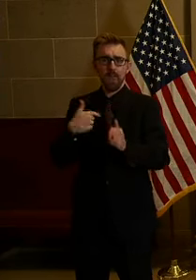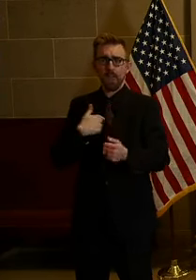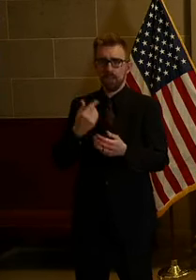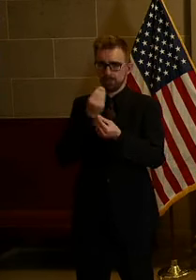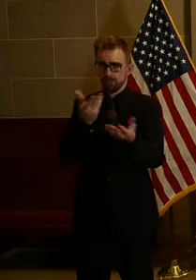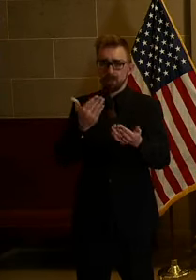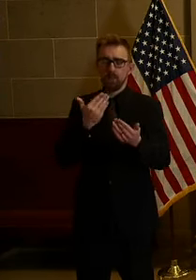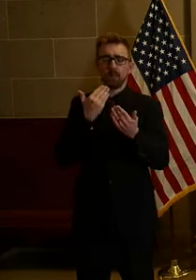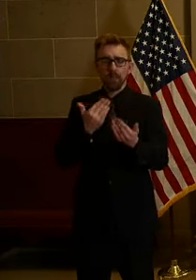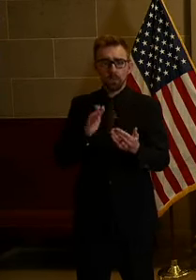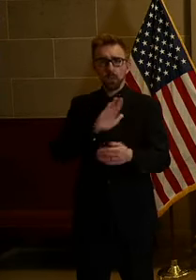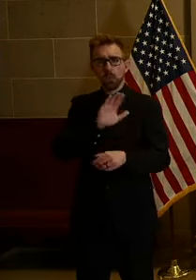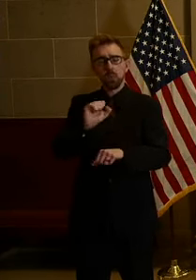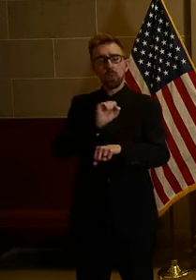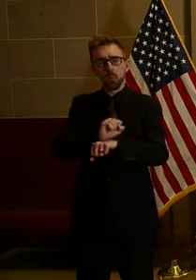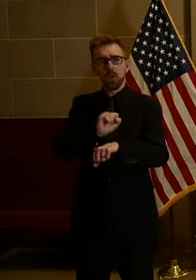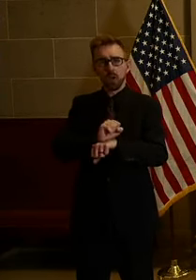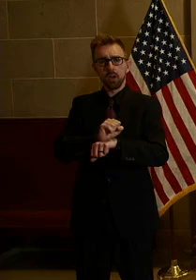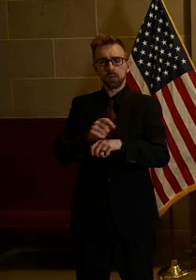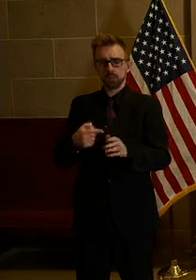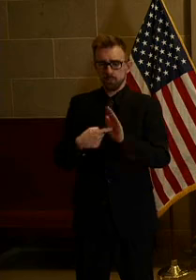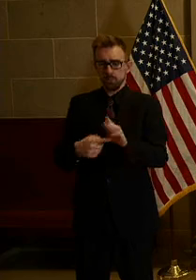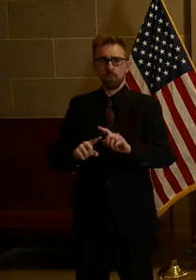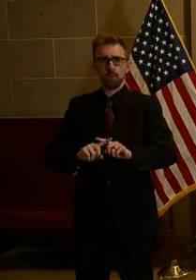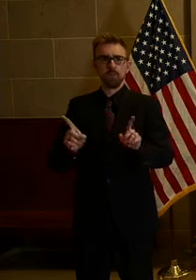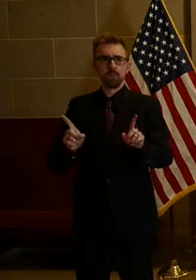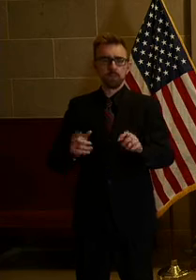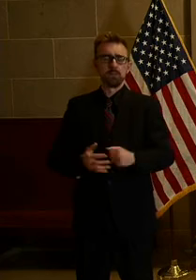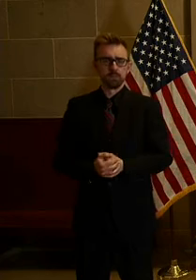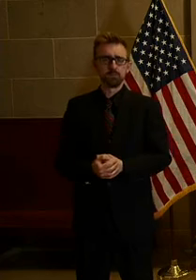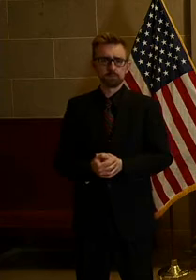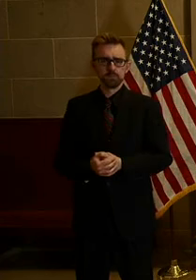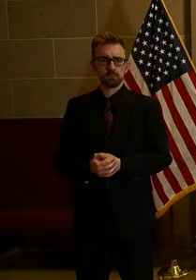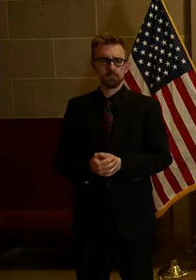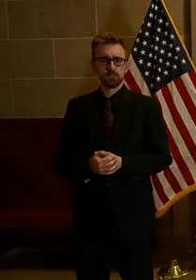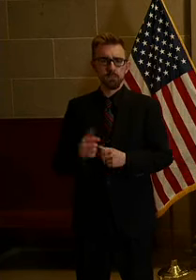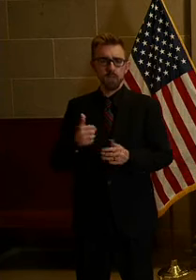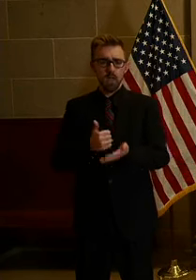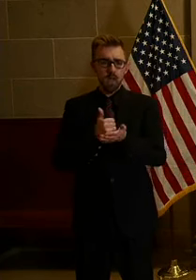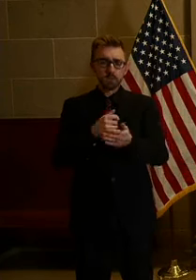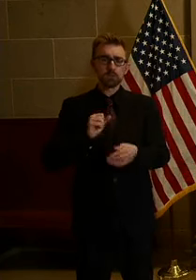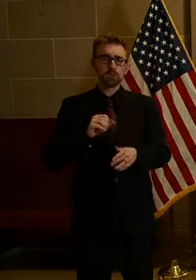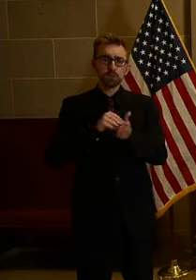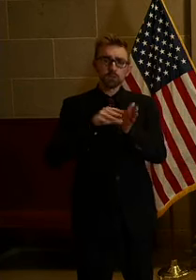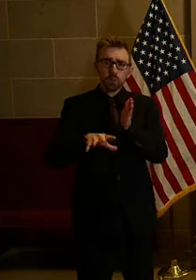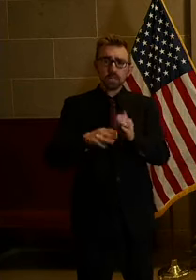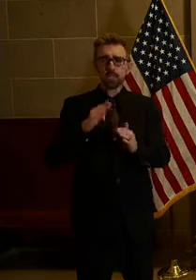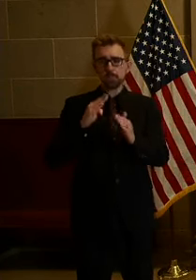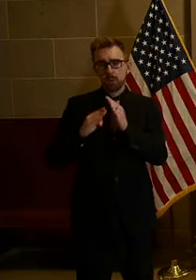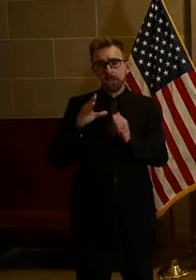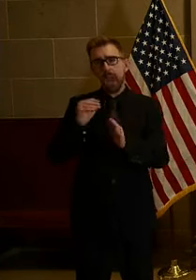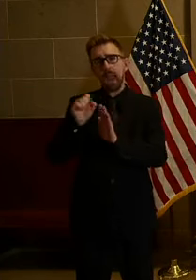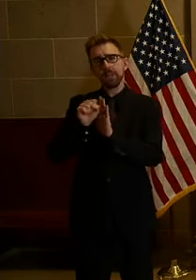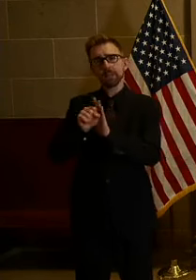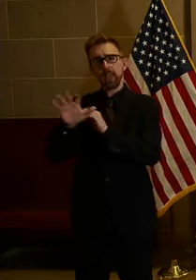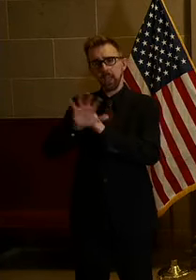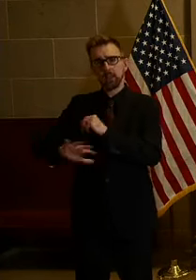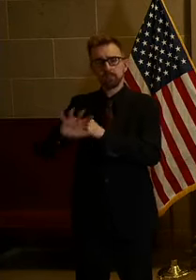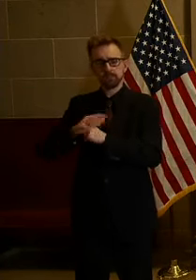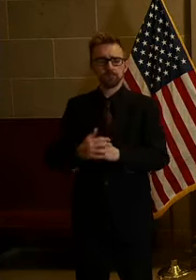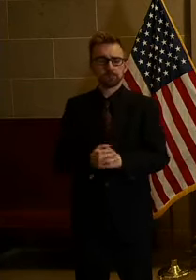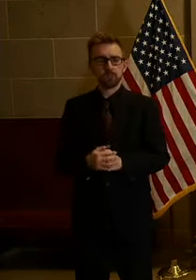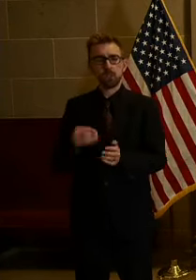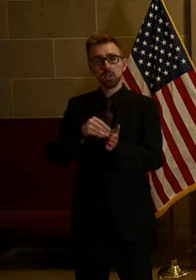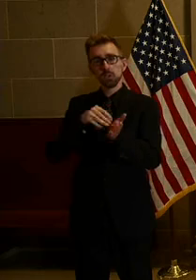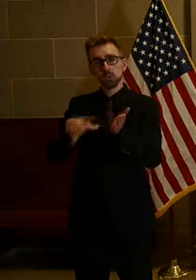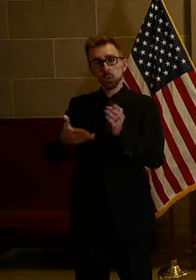you. Your work is making a difference for your students, your communities, and your state. And to the students who've been affected by these change, all